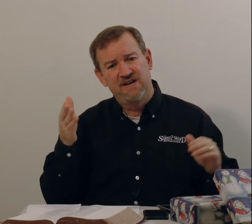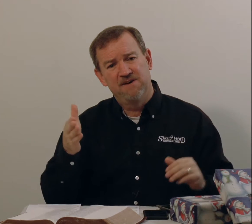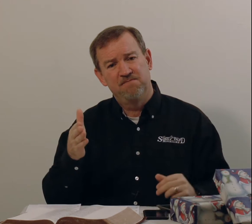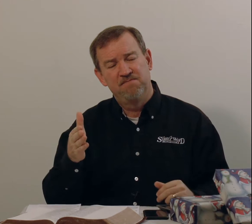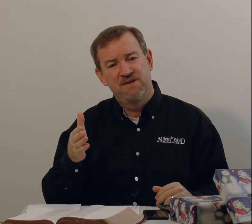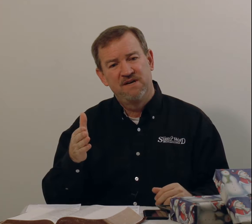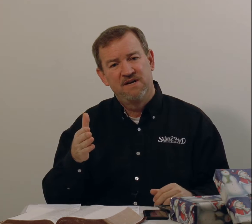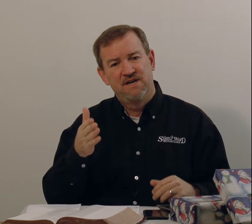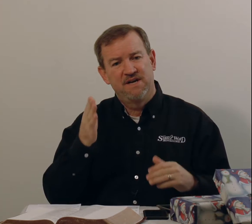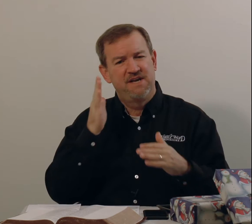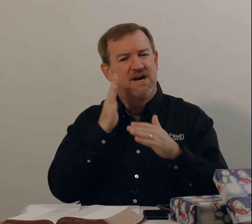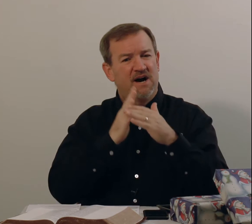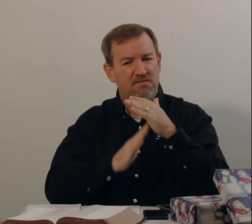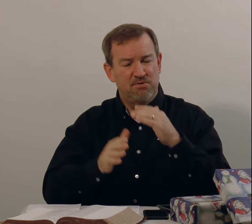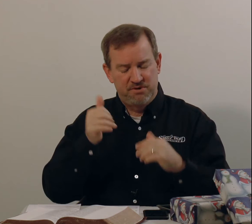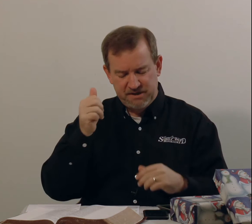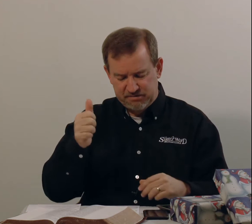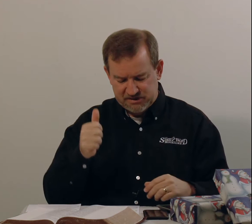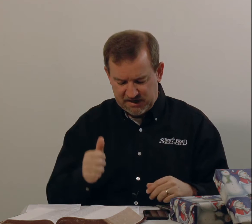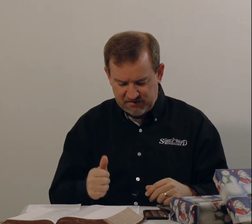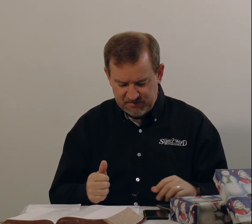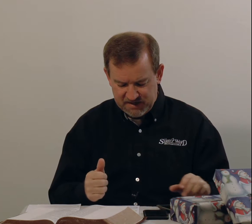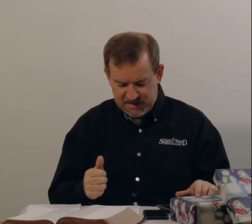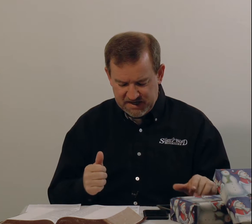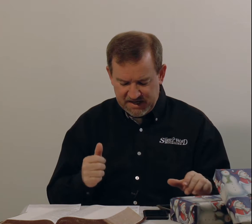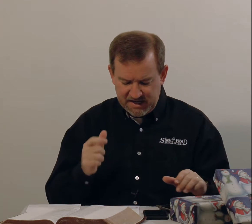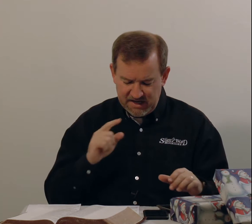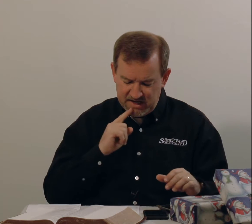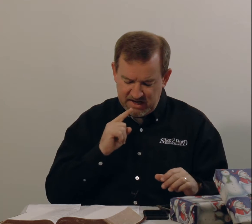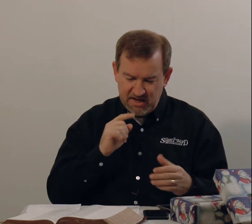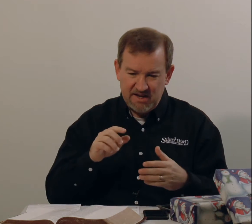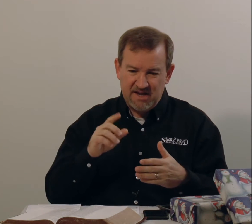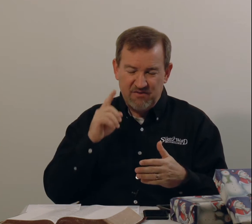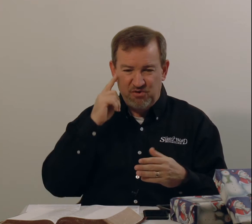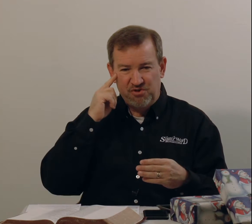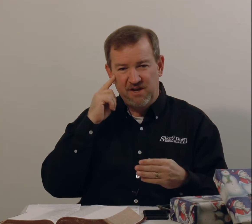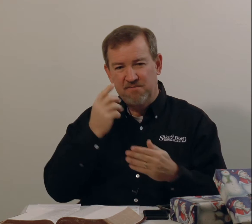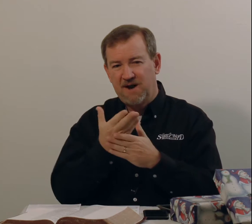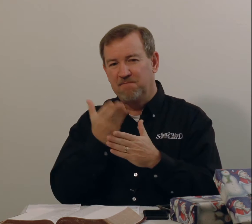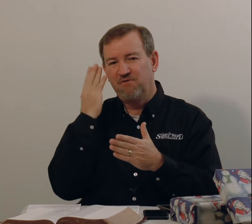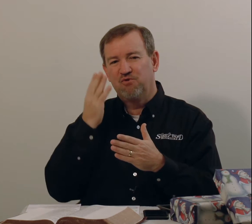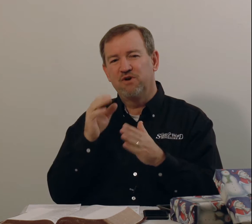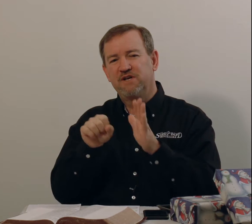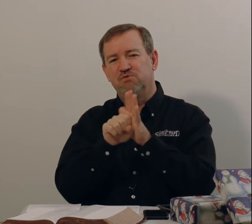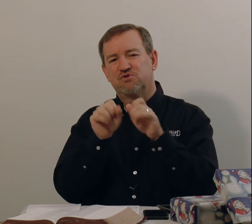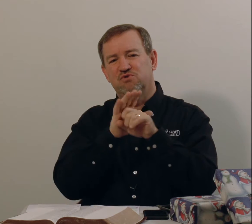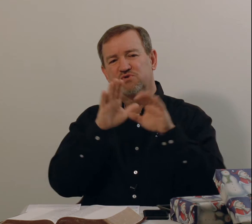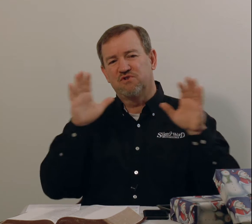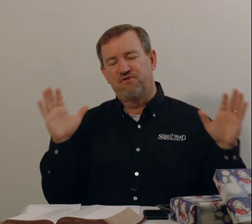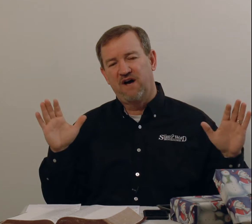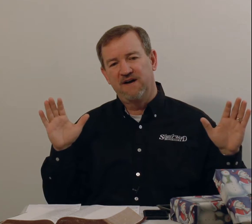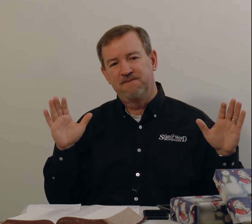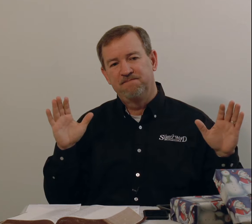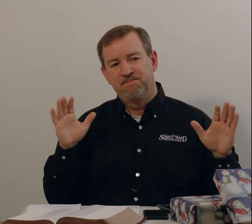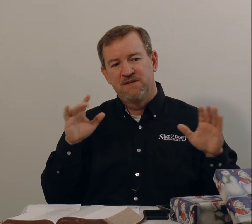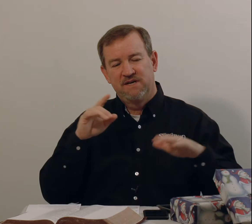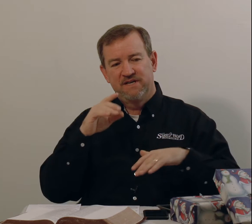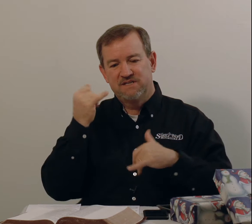him. He humbled himself. He, he, if you think about it, before he was crucified, his